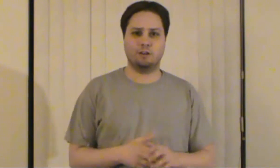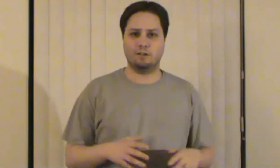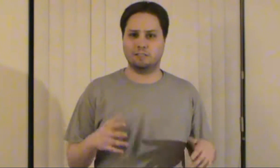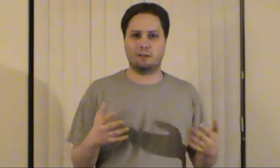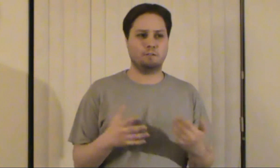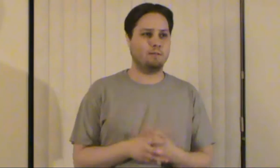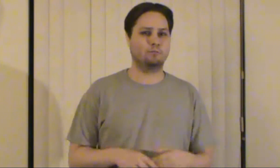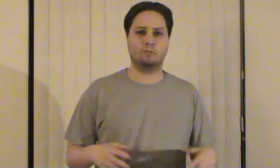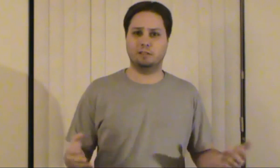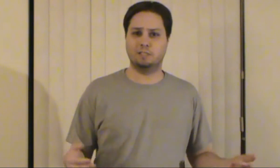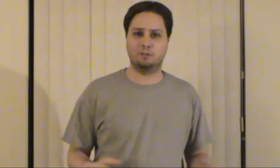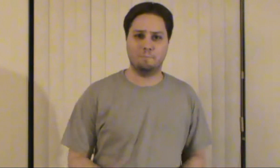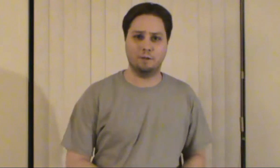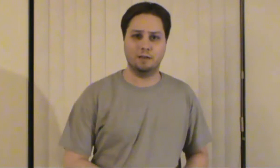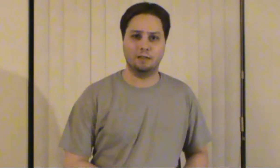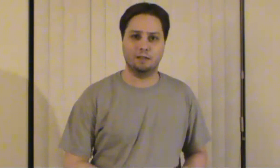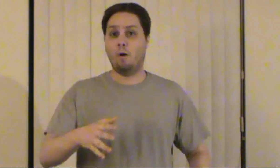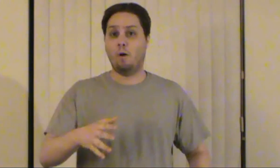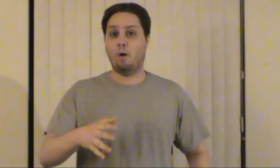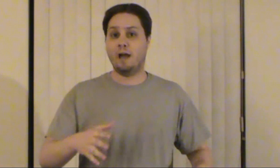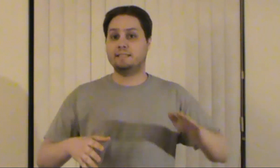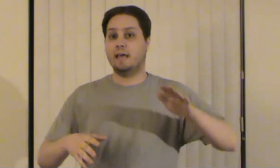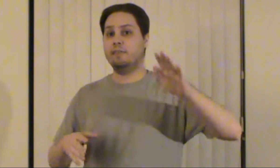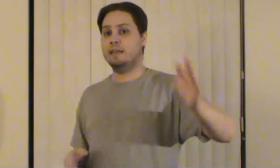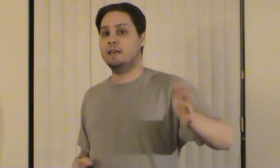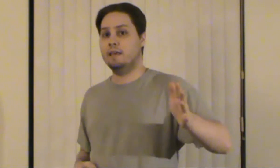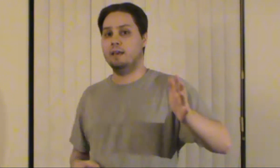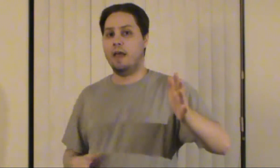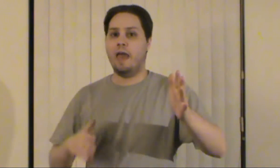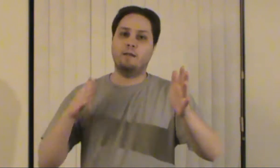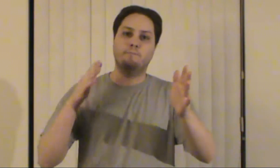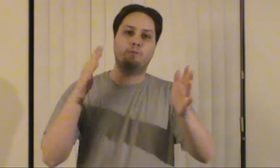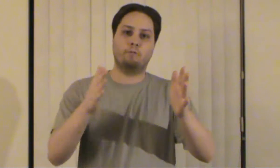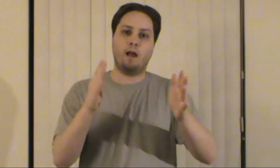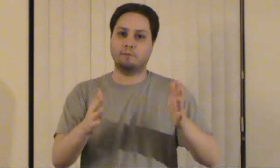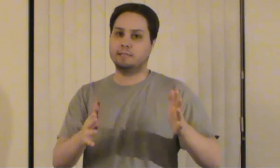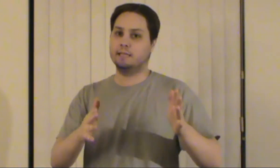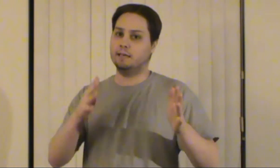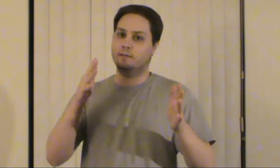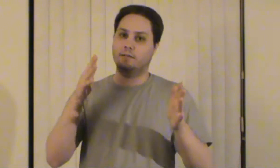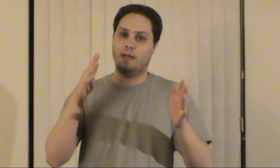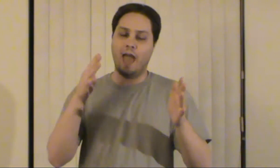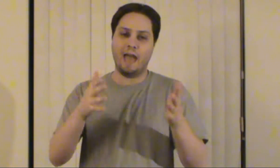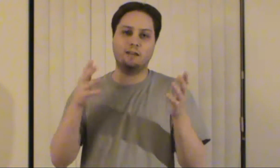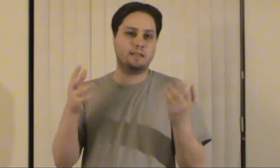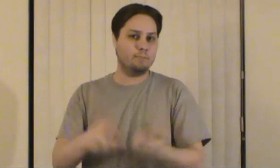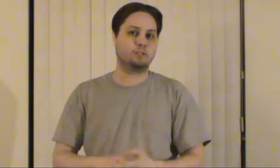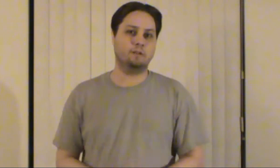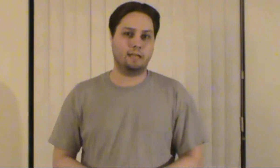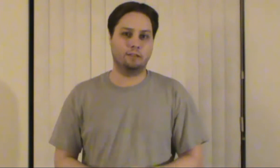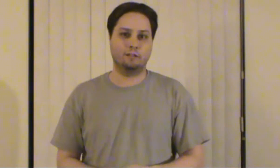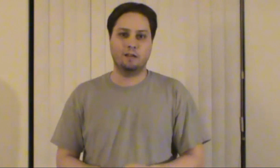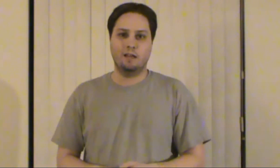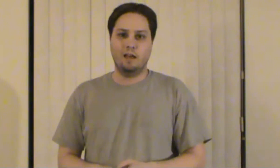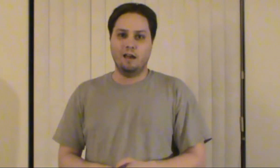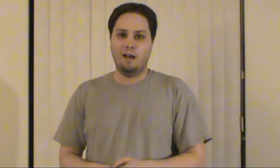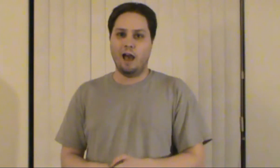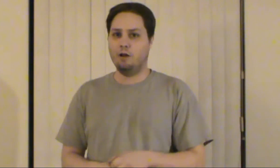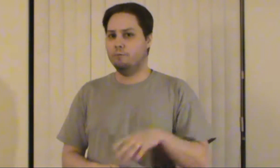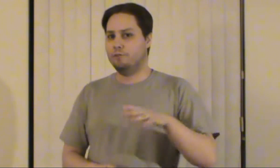are sometimes really stupid and even though I said that he and Britt Robinson had chemistry together I don't